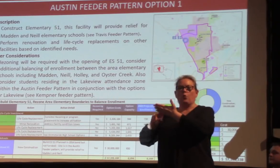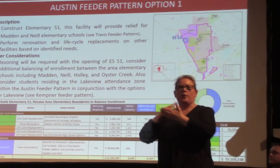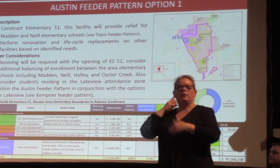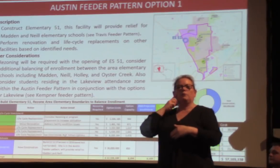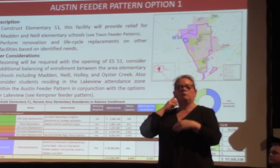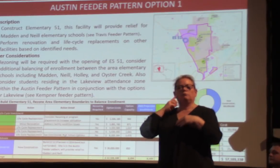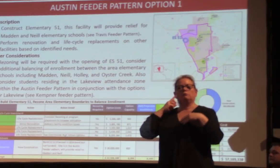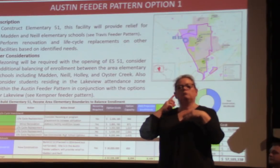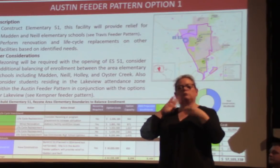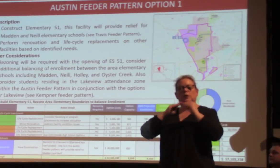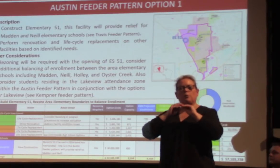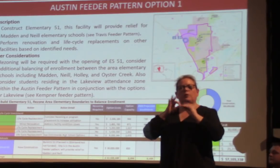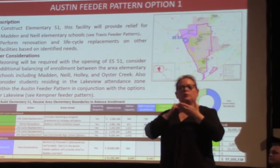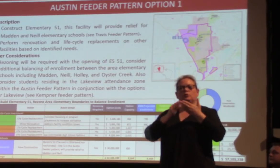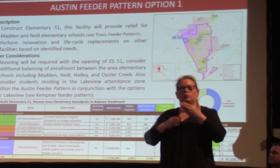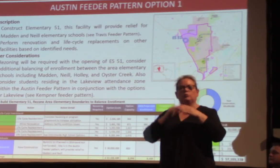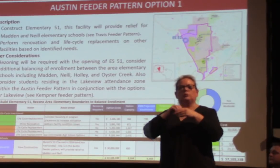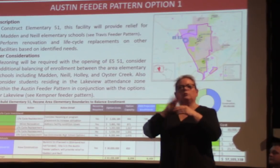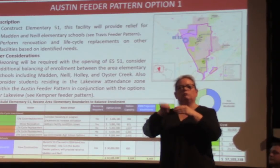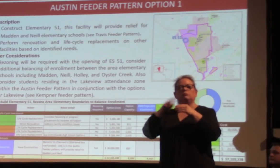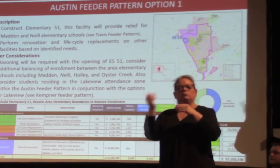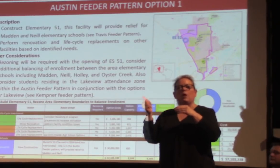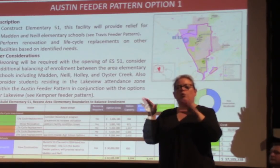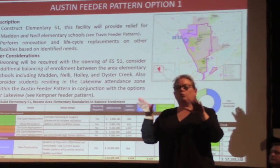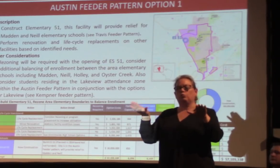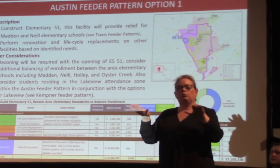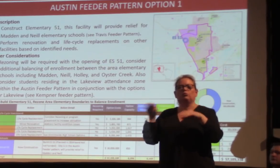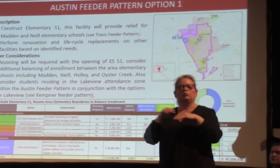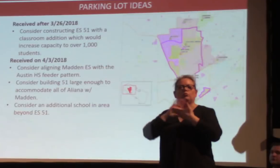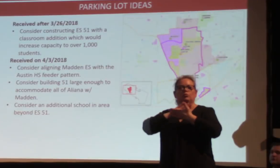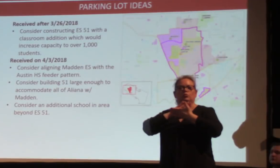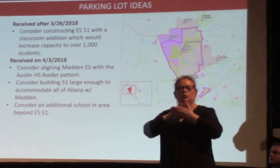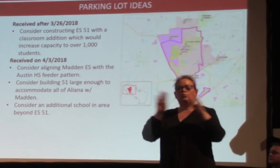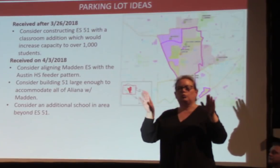Perhaps Hawley or Oyster Creek. That's just something to keep in mind.